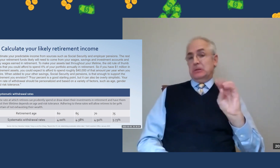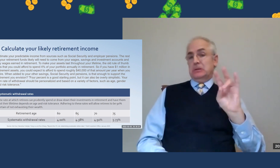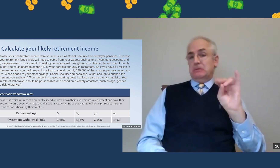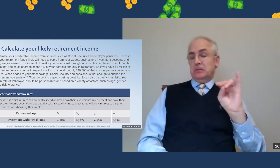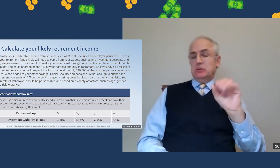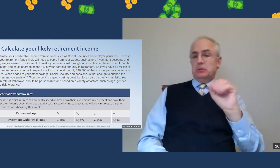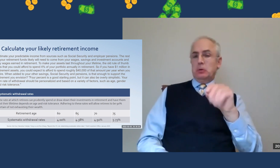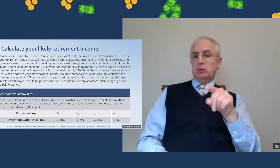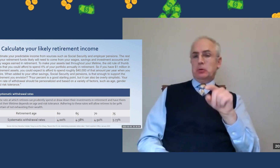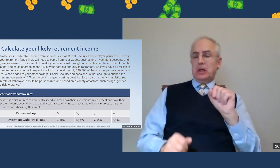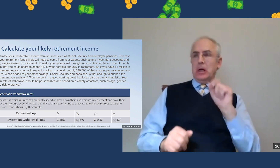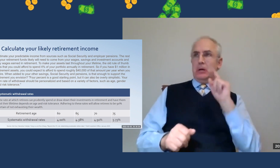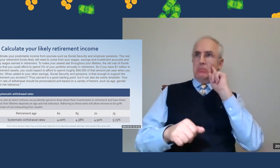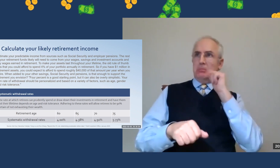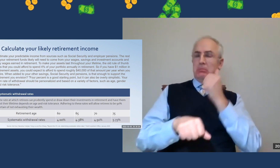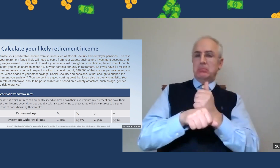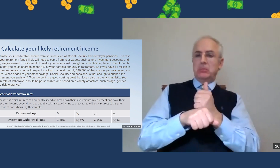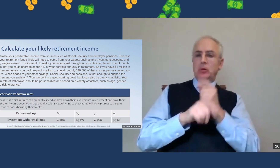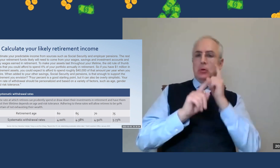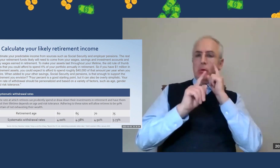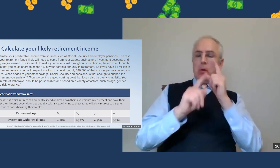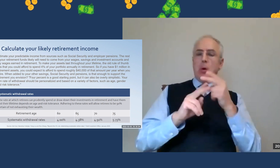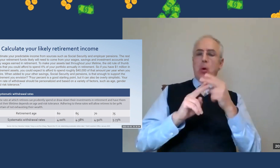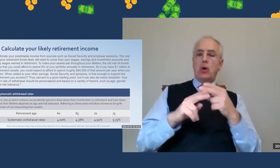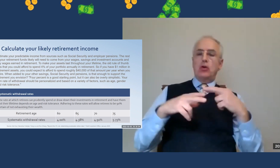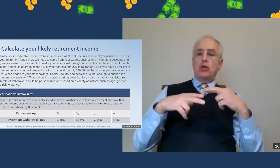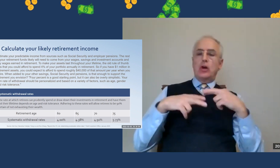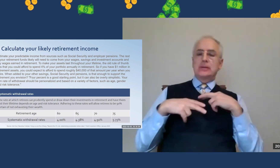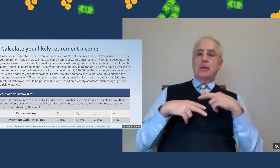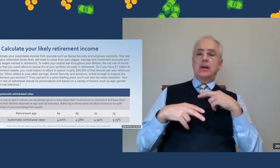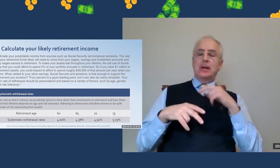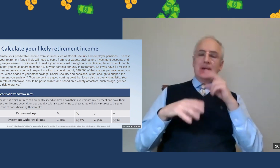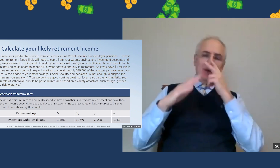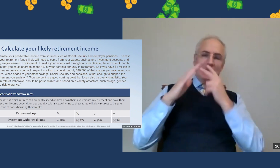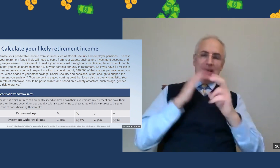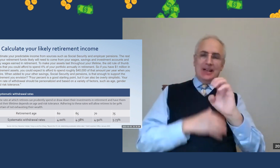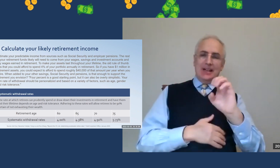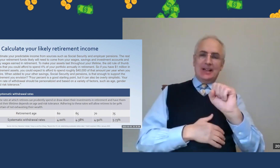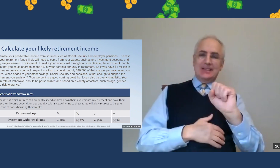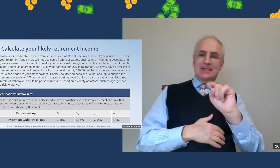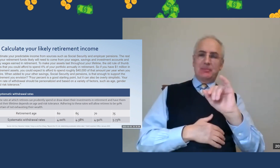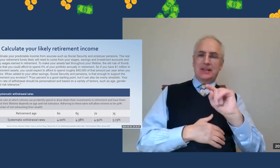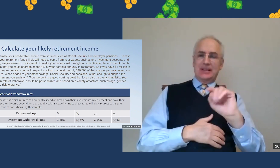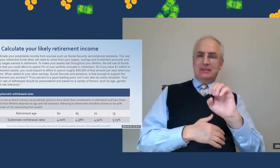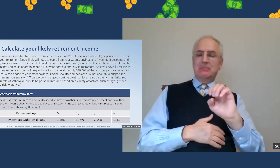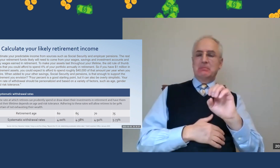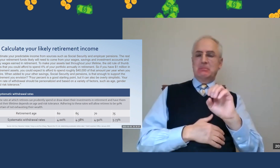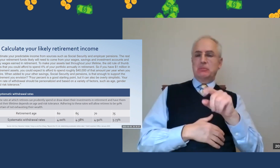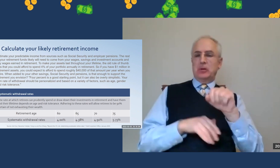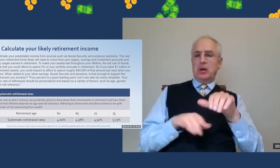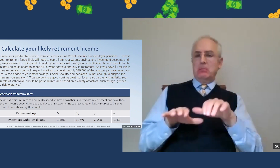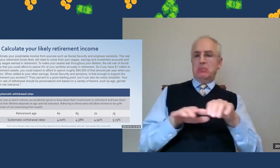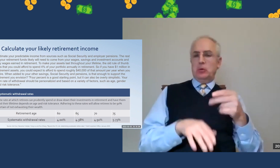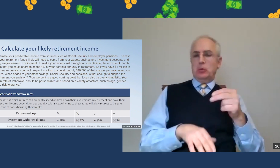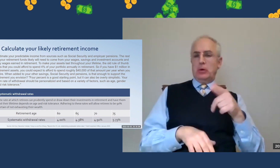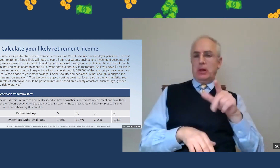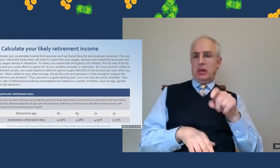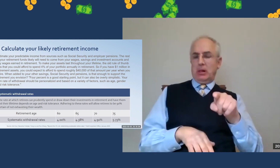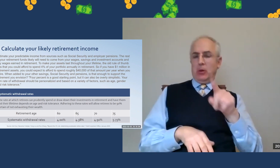are. 70% or 80%. It will also be a nice goal to estimate how much you would need